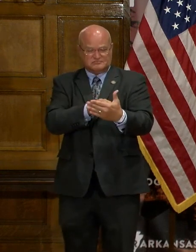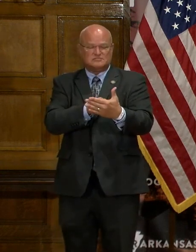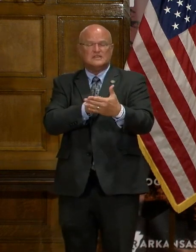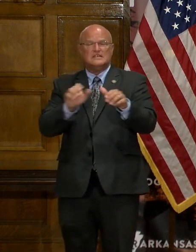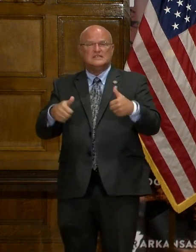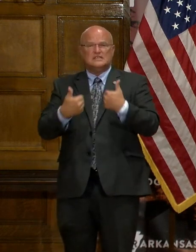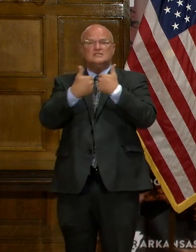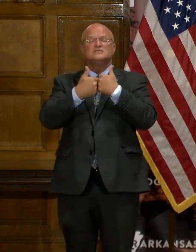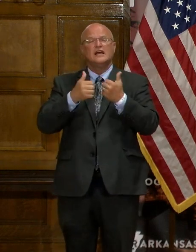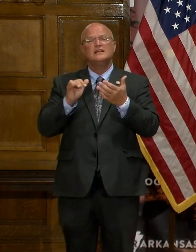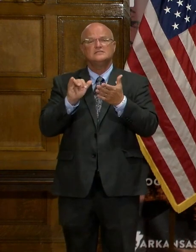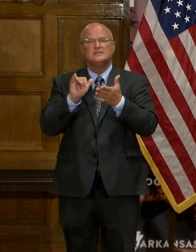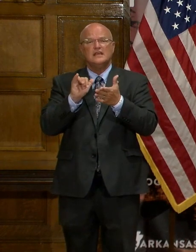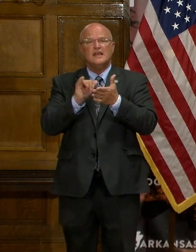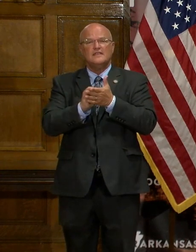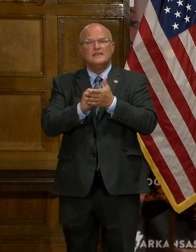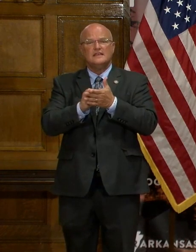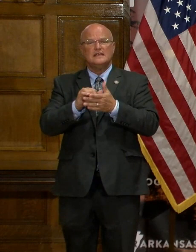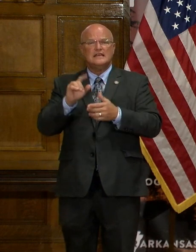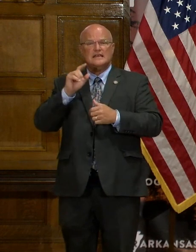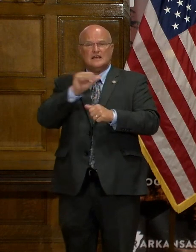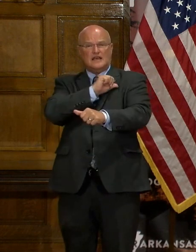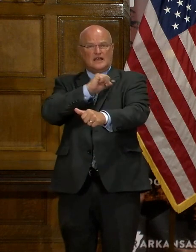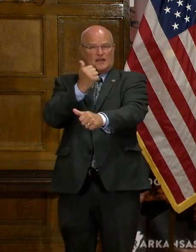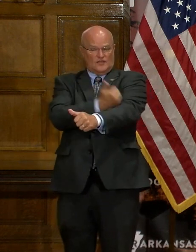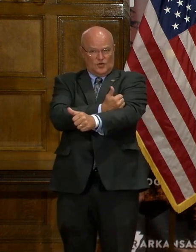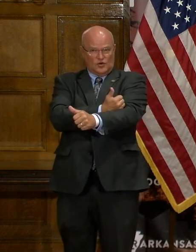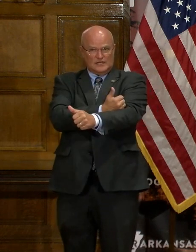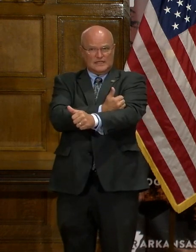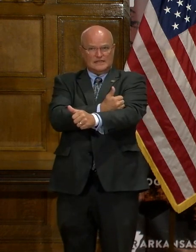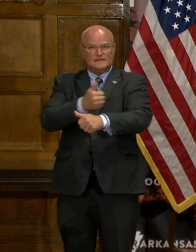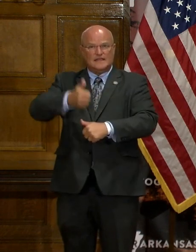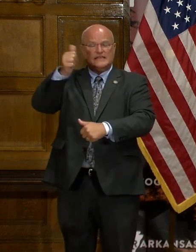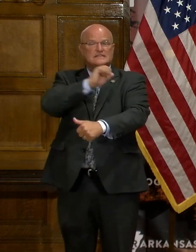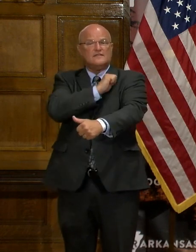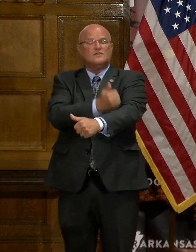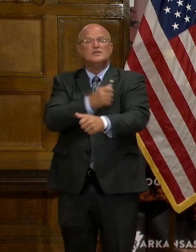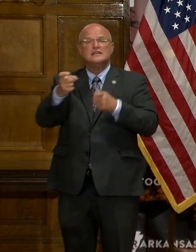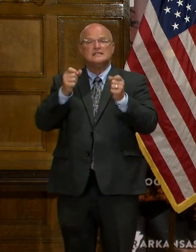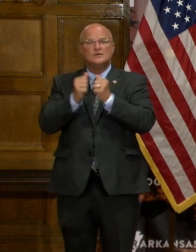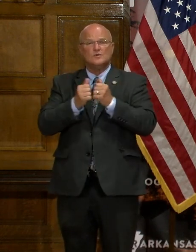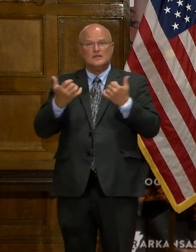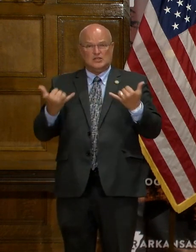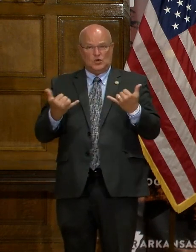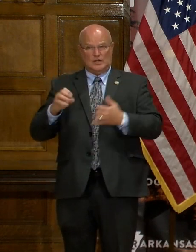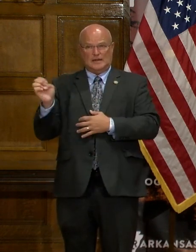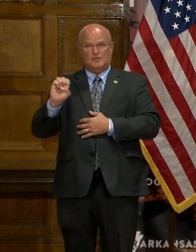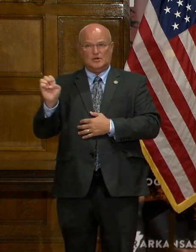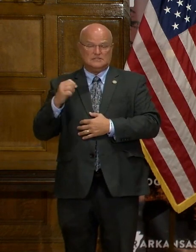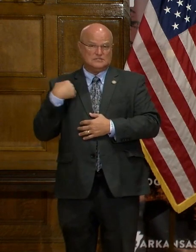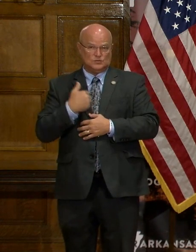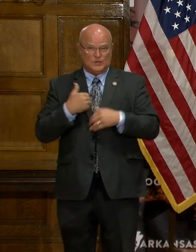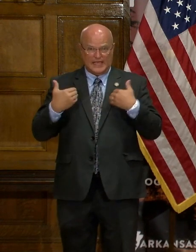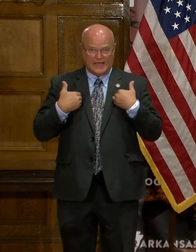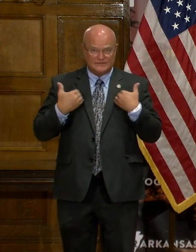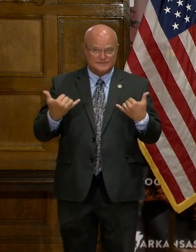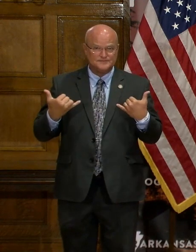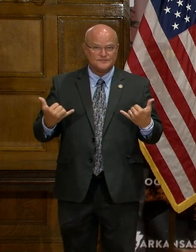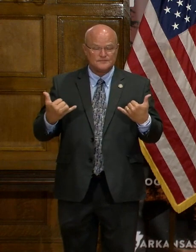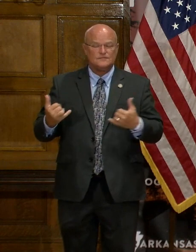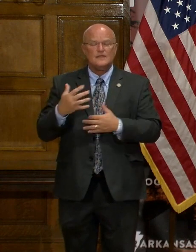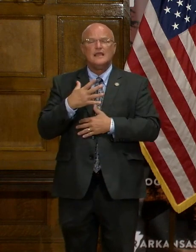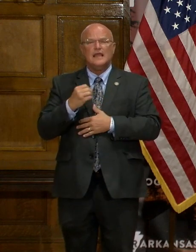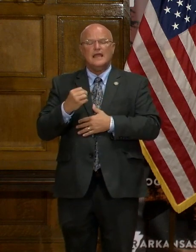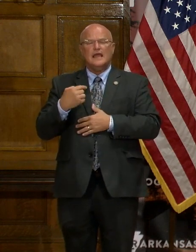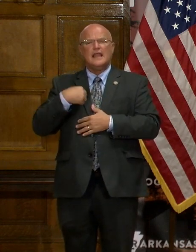the executive authority to deal with the current emergency that we have. And